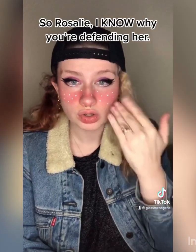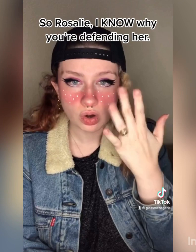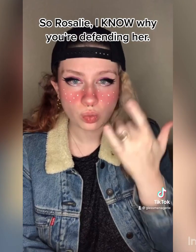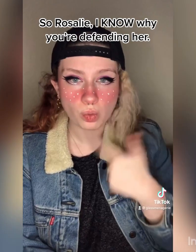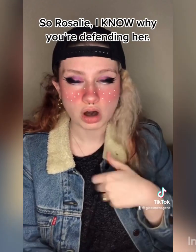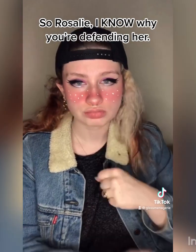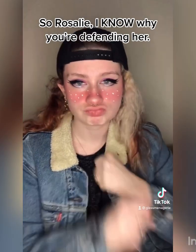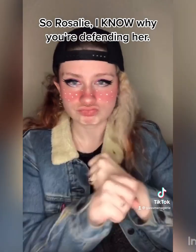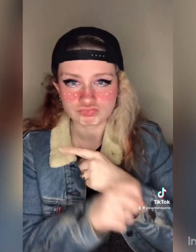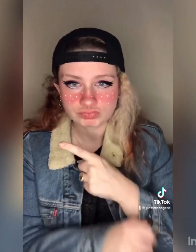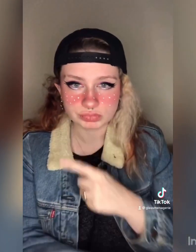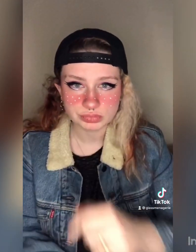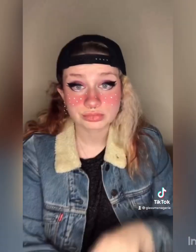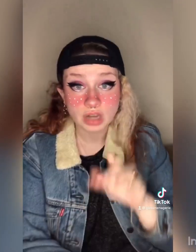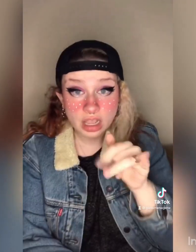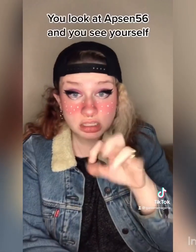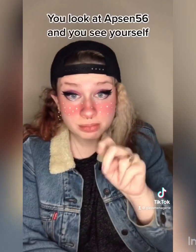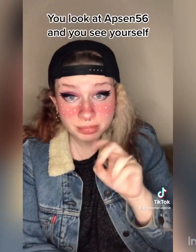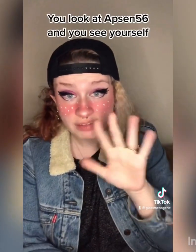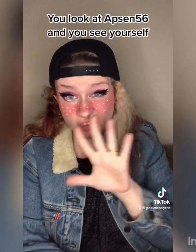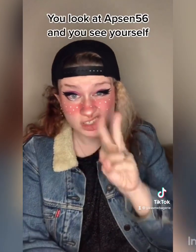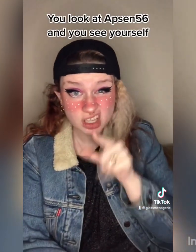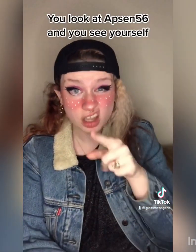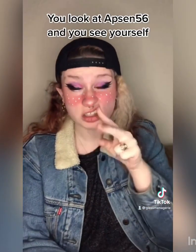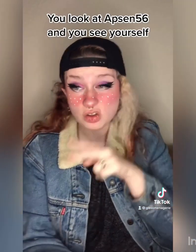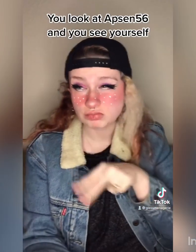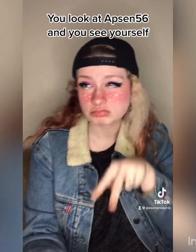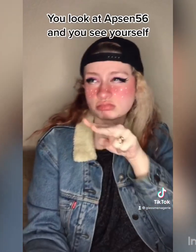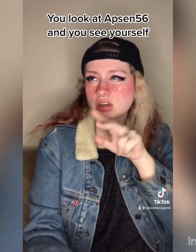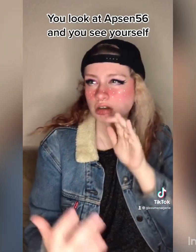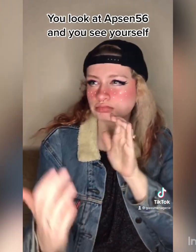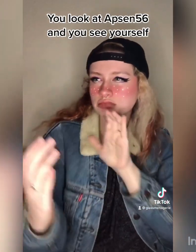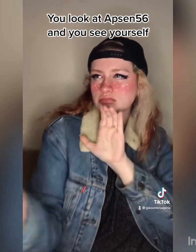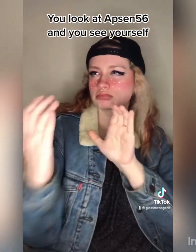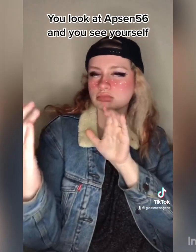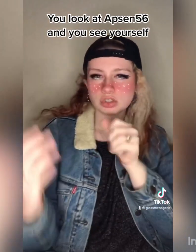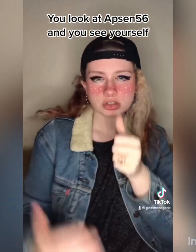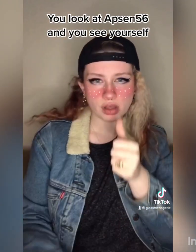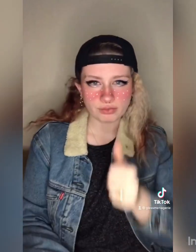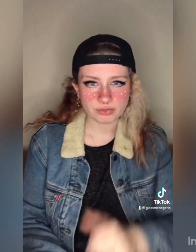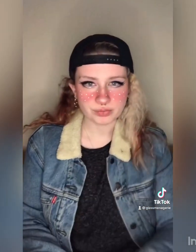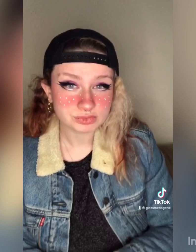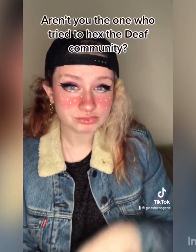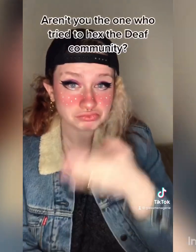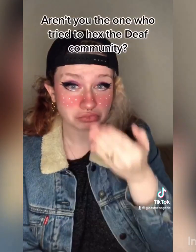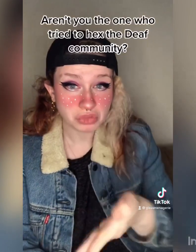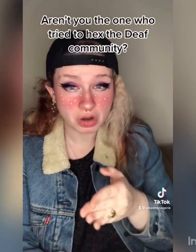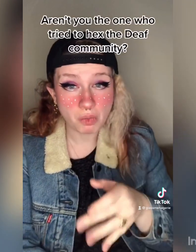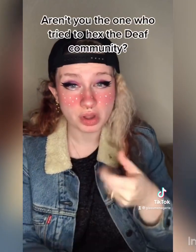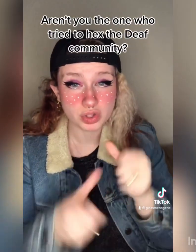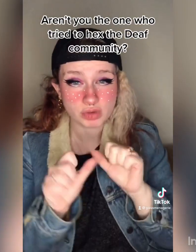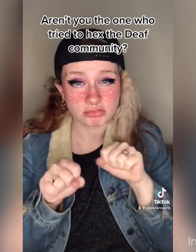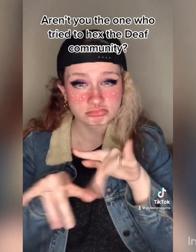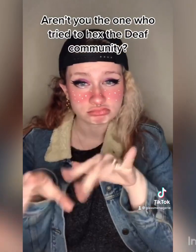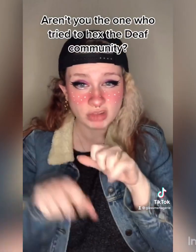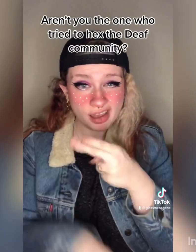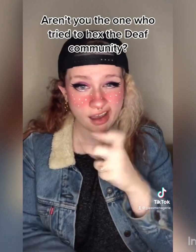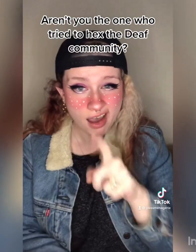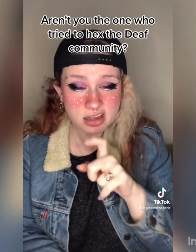I know why you're defending her. You look at Aspen 56 and you see yourself. Aren't you the one who tried to hex